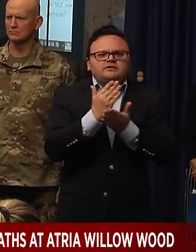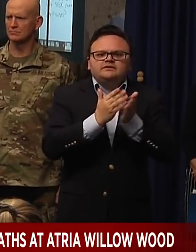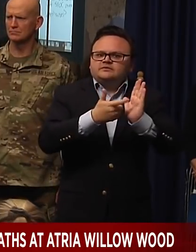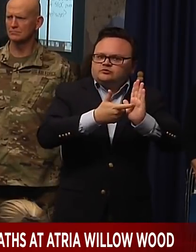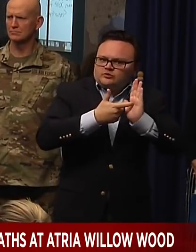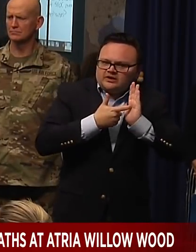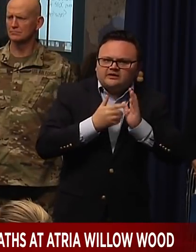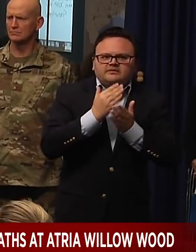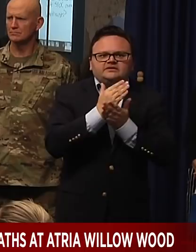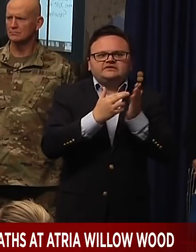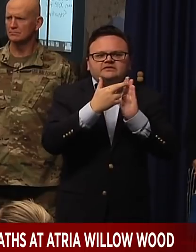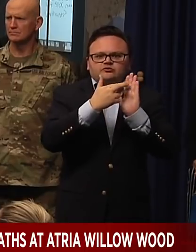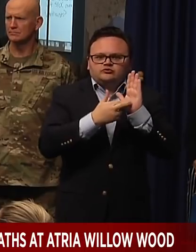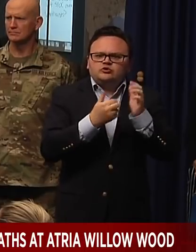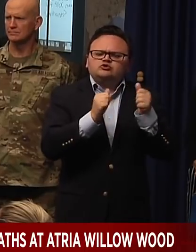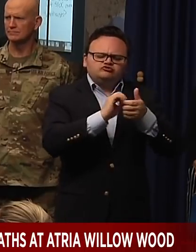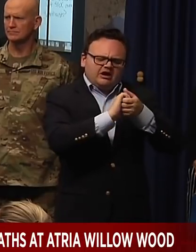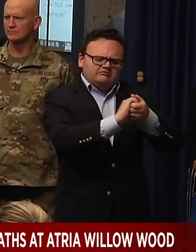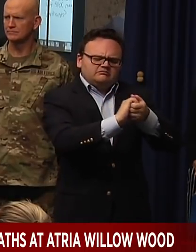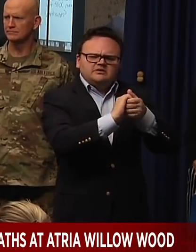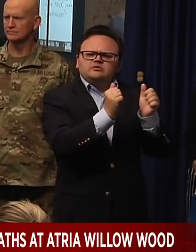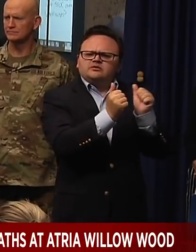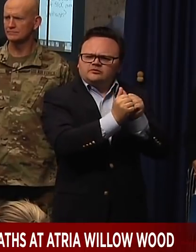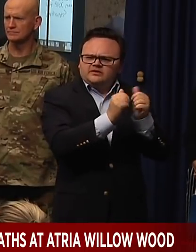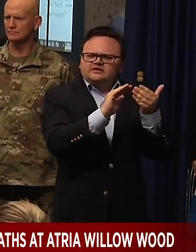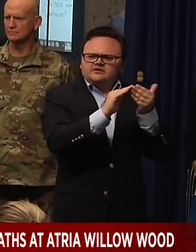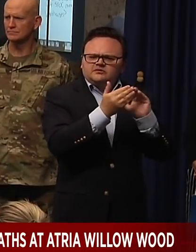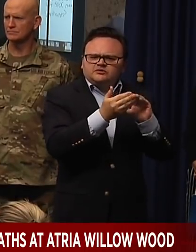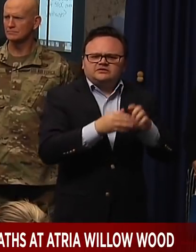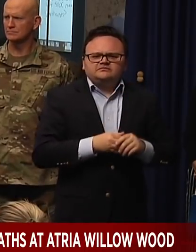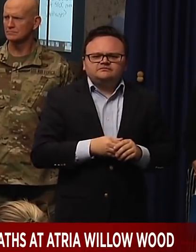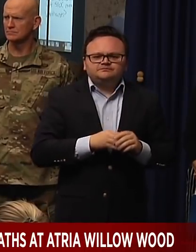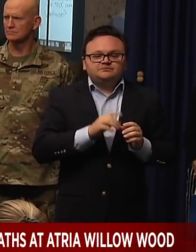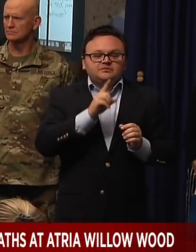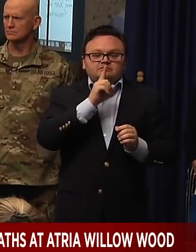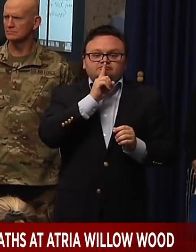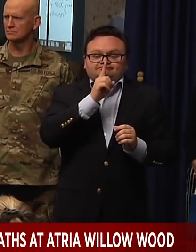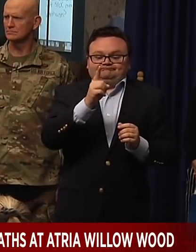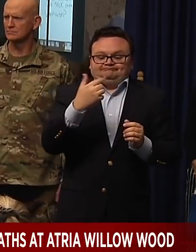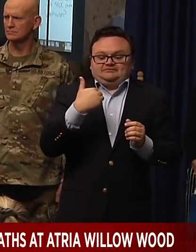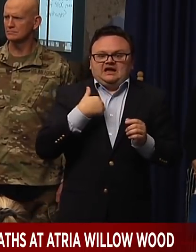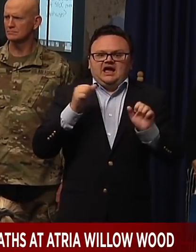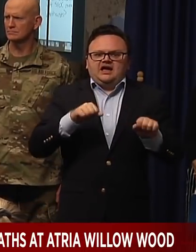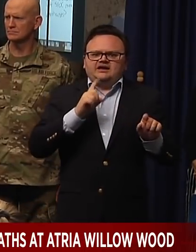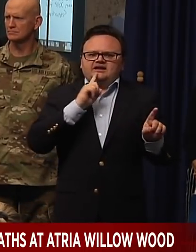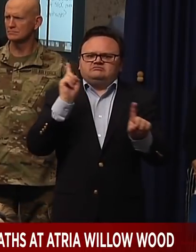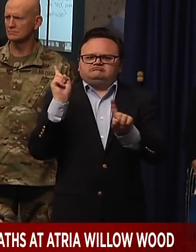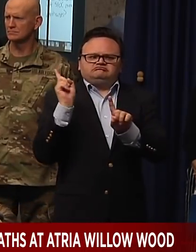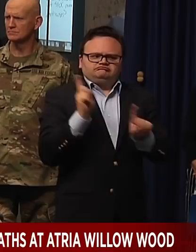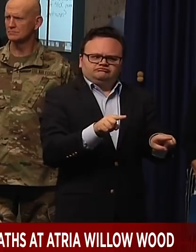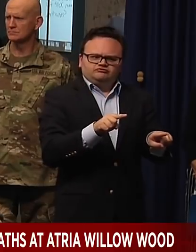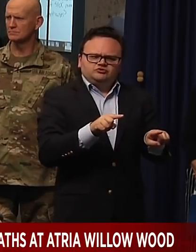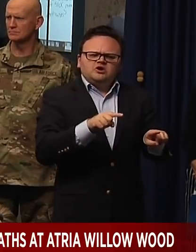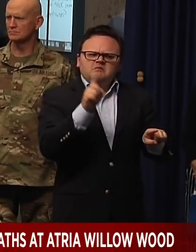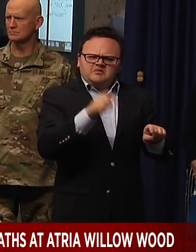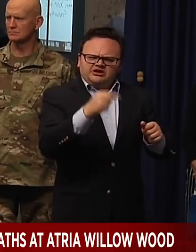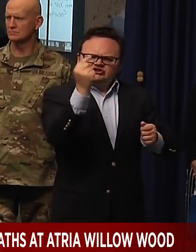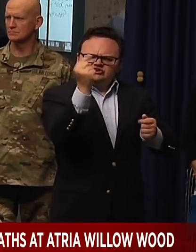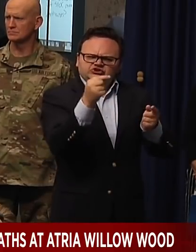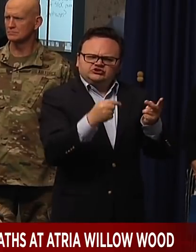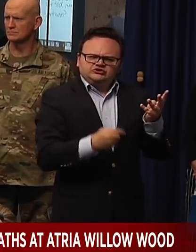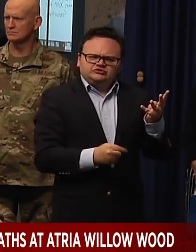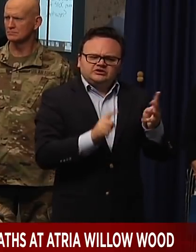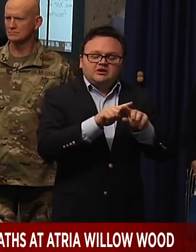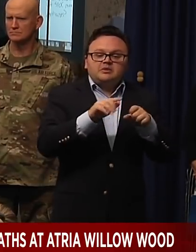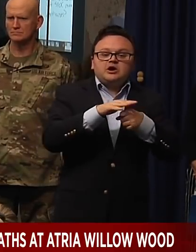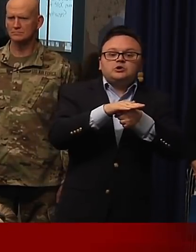collaboratively as possible because, at the end of the day, I can issue a mandate, but if the local community's folks don't want to enforce